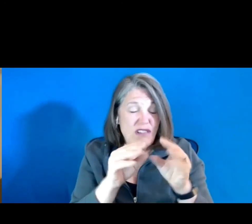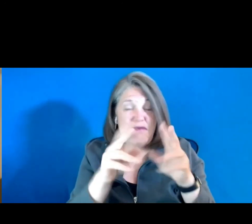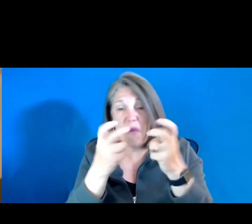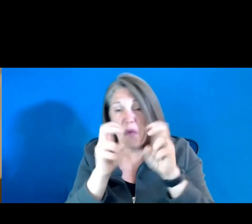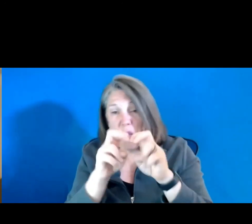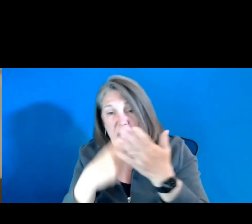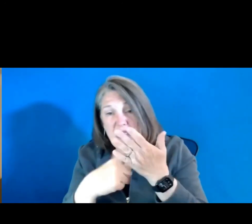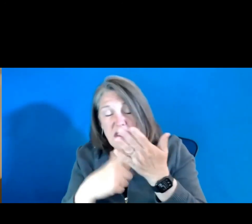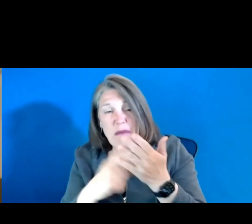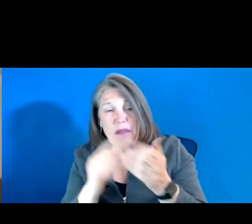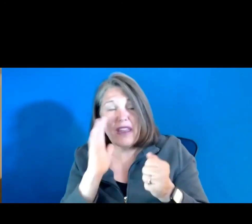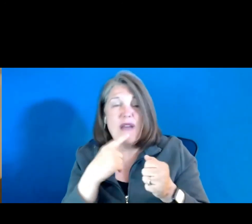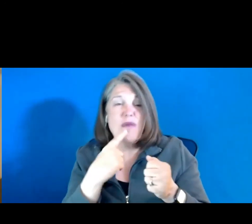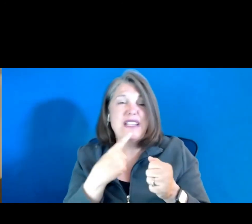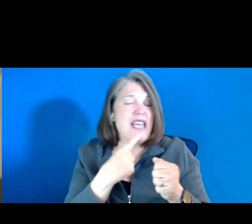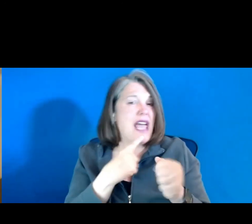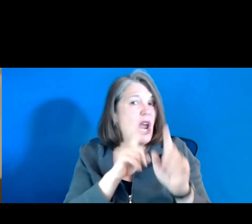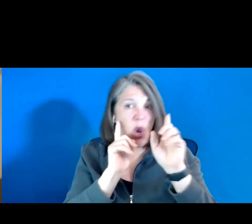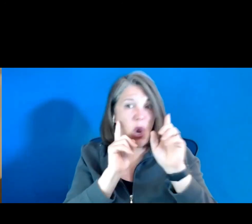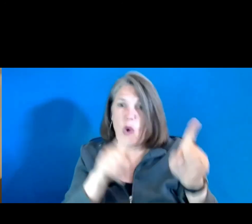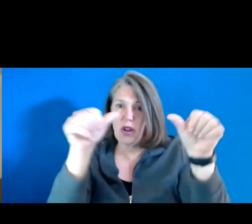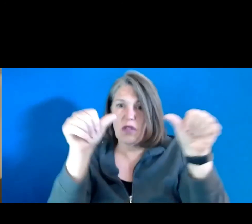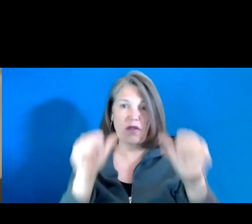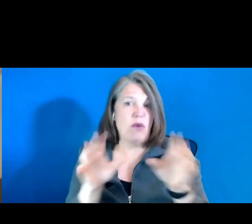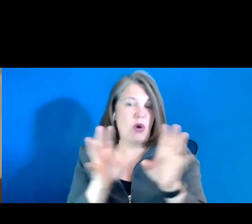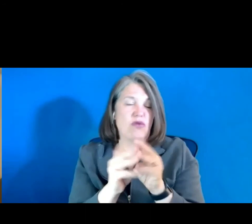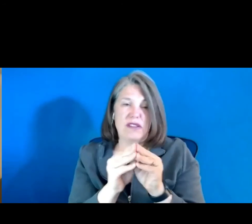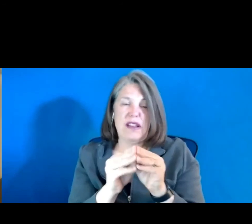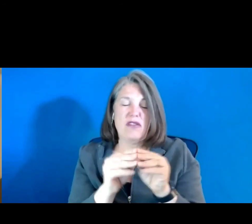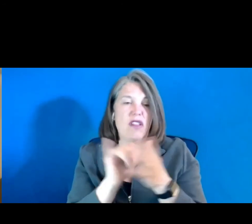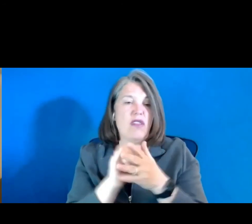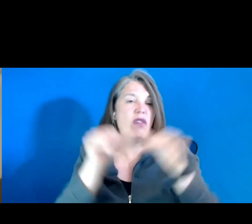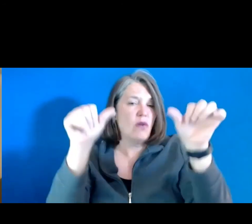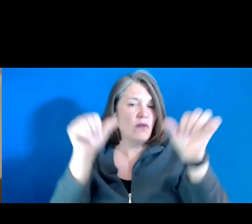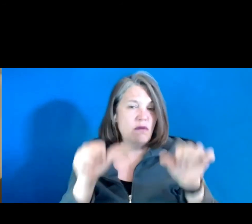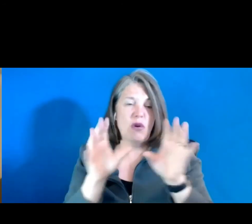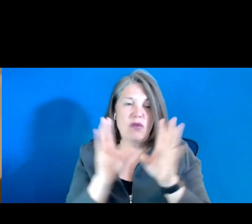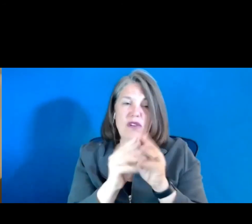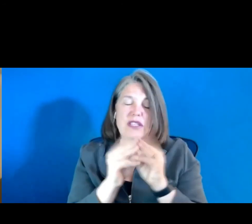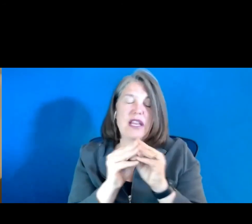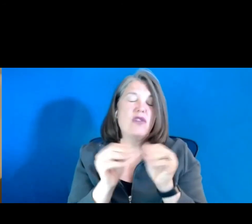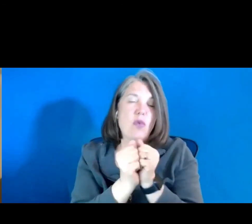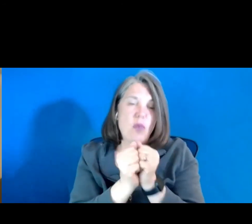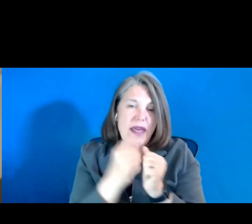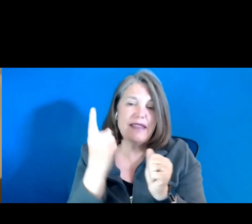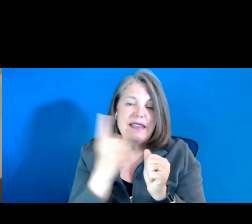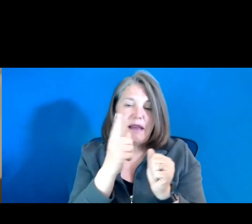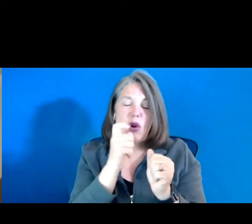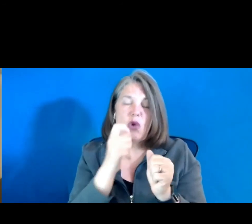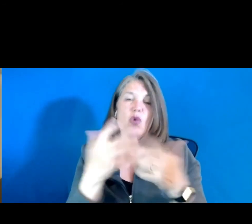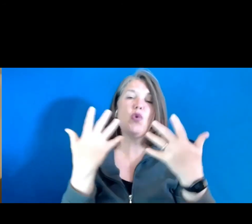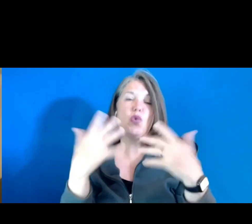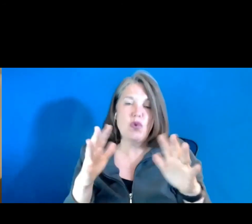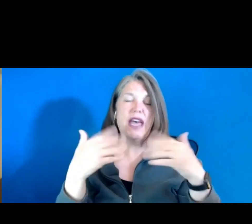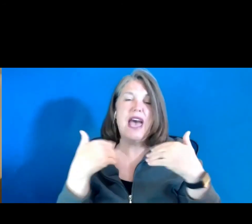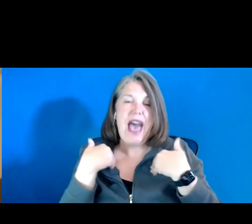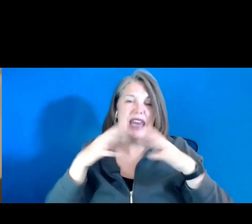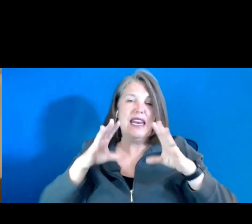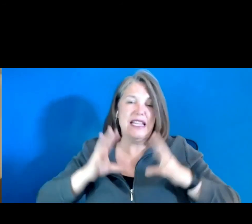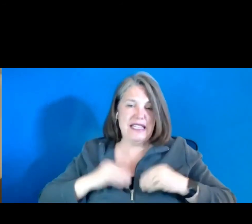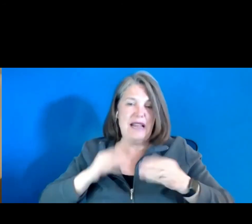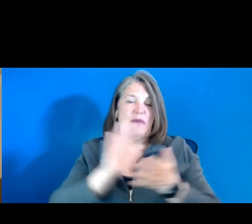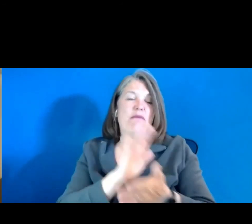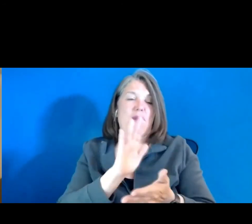and I'm going to say hit those poster sessions, because those poster sessions with someone who's had an accepted paper